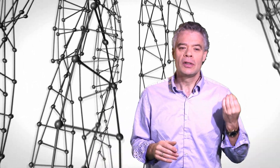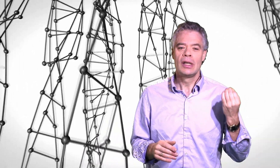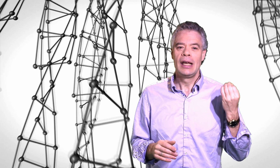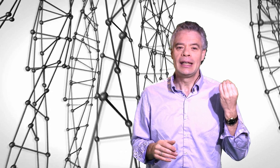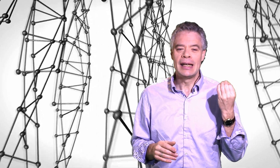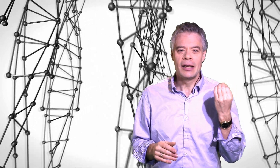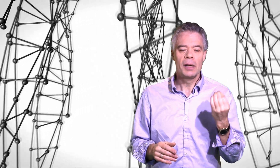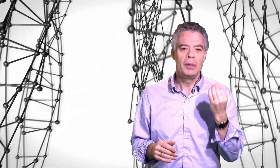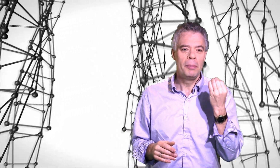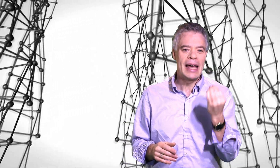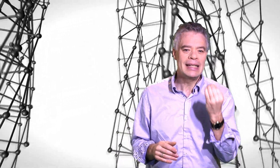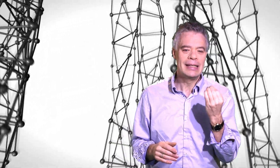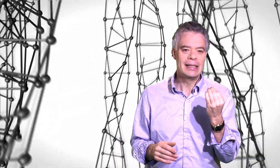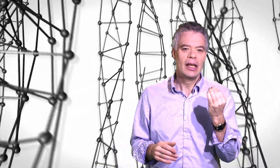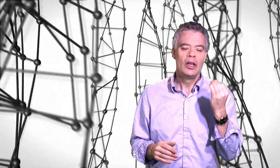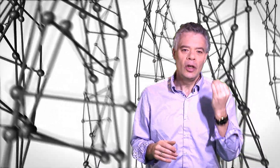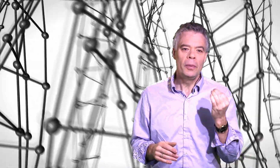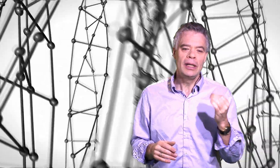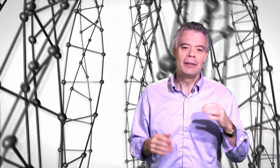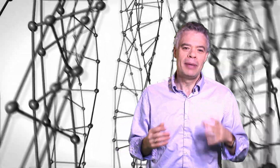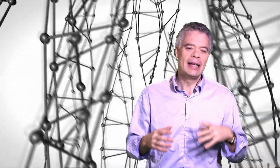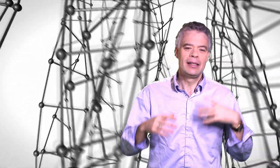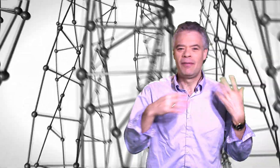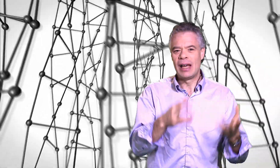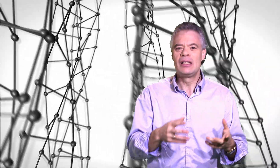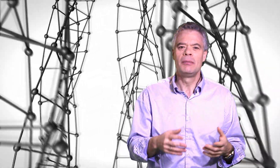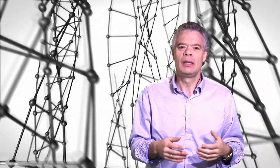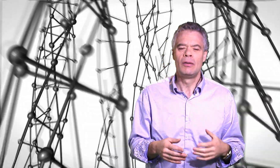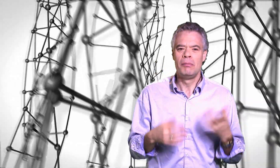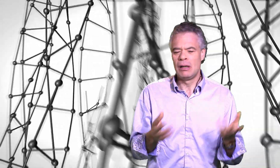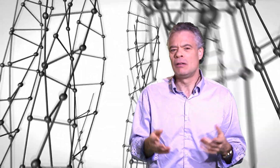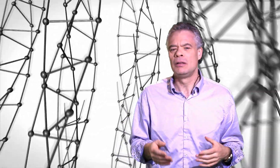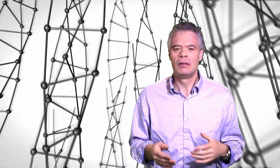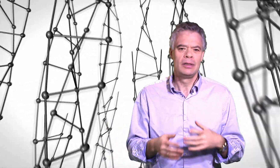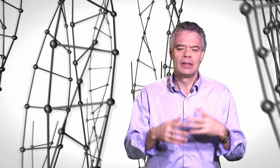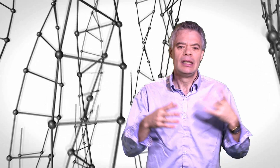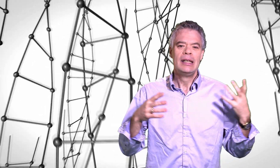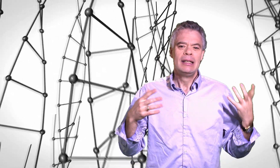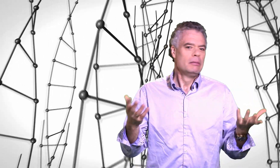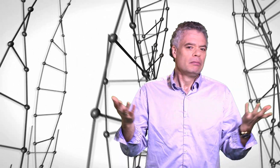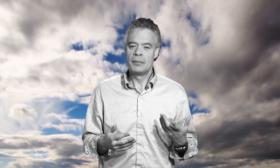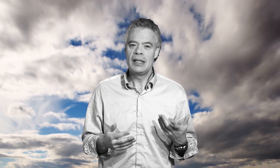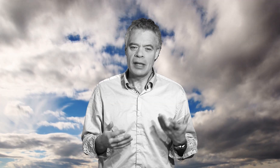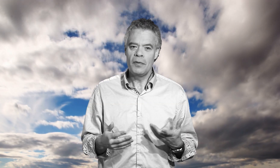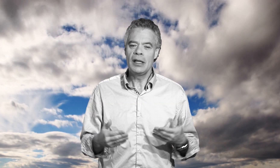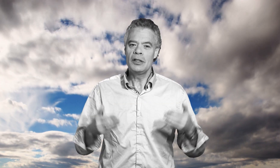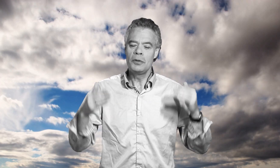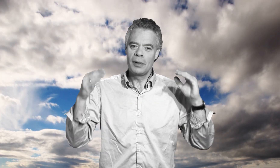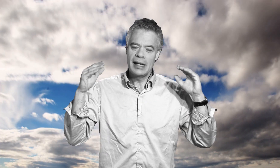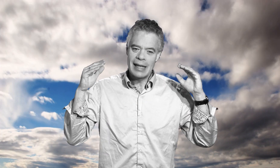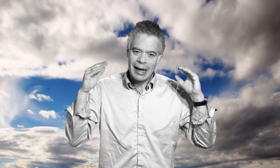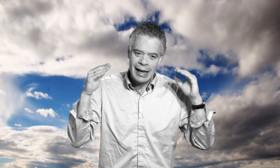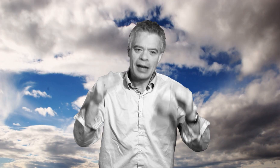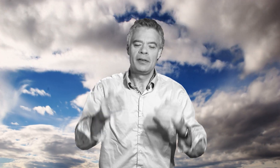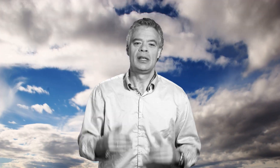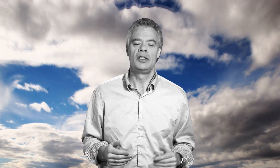because it cannot be patented. Nobody can patent a vitamin or mineral. You know, it's something to